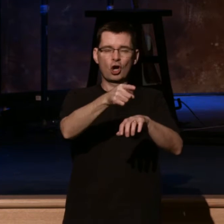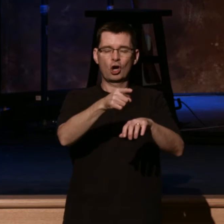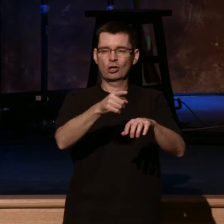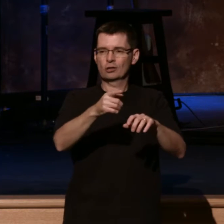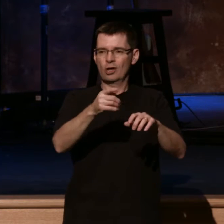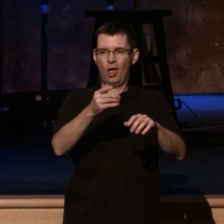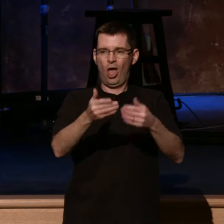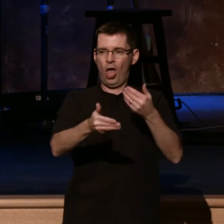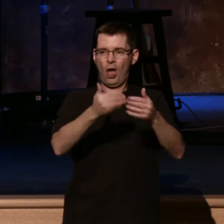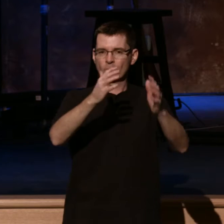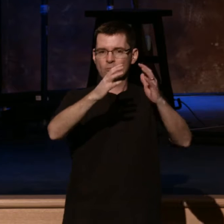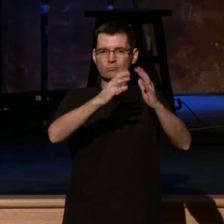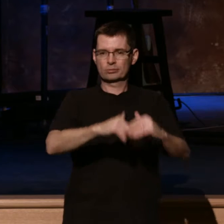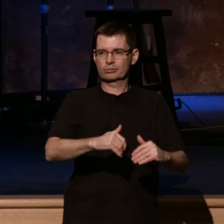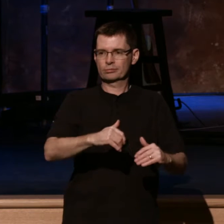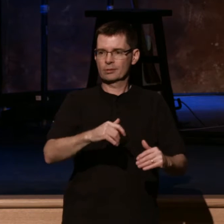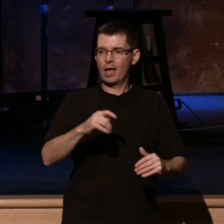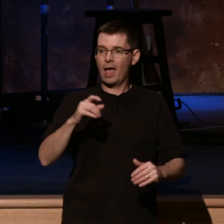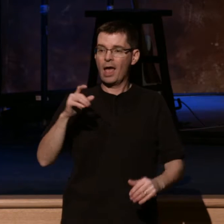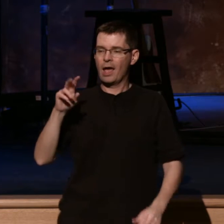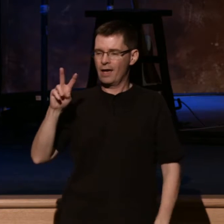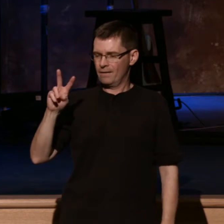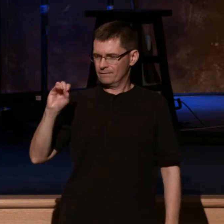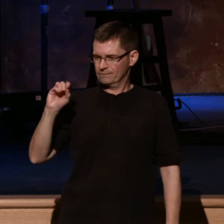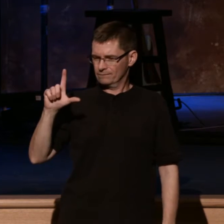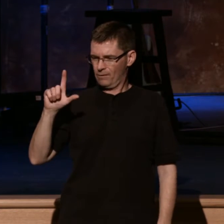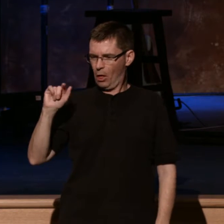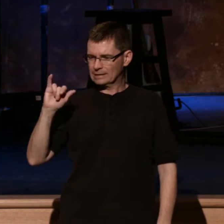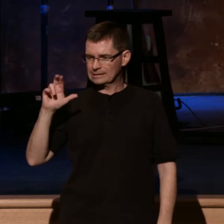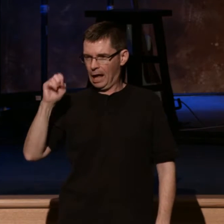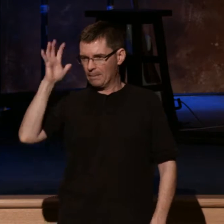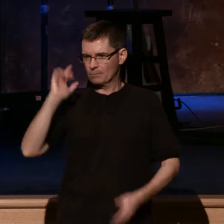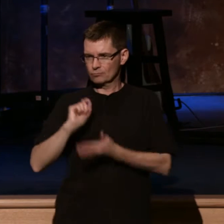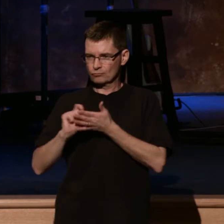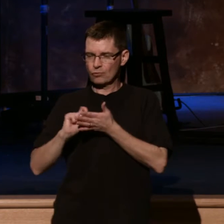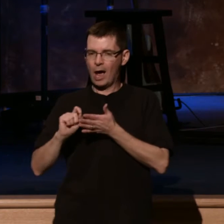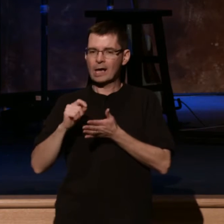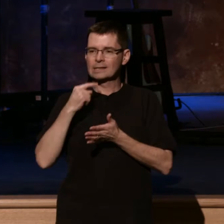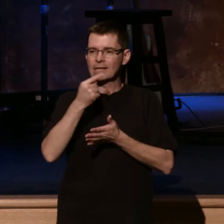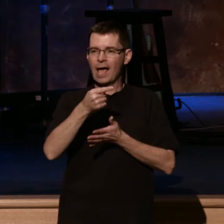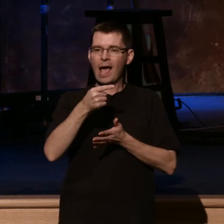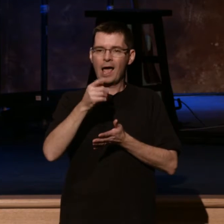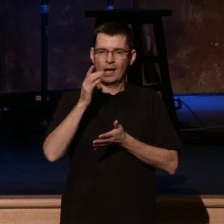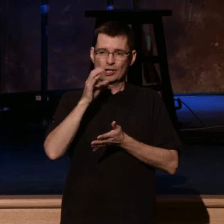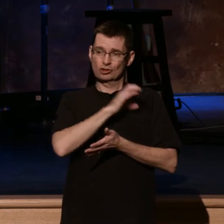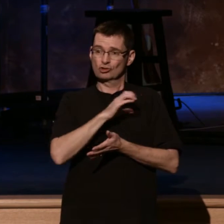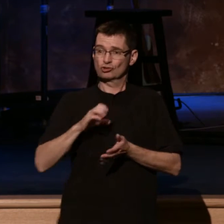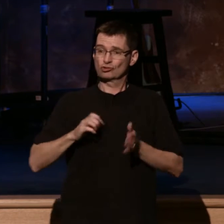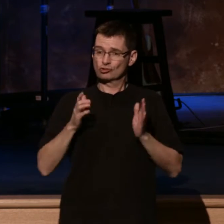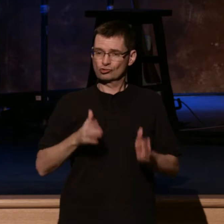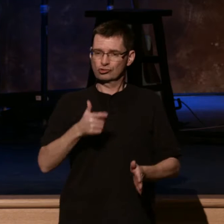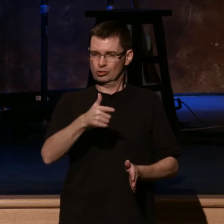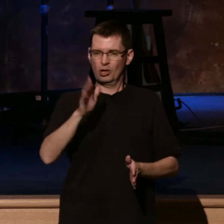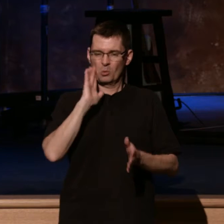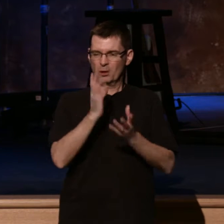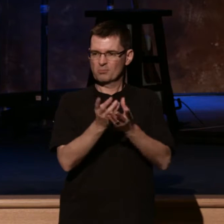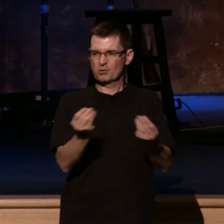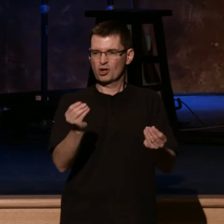Voltaire was saying that Christianity would be forgotten in 30 years. Harvard, which was founded to train Puritan ministers,